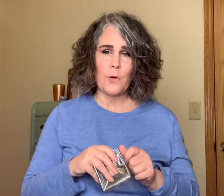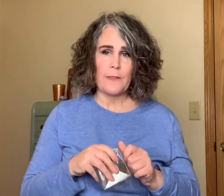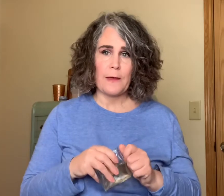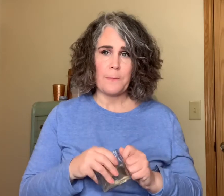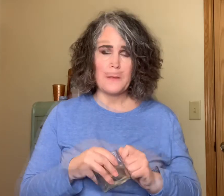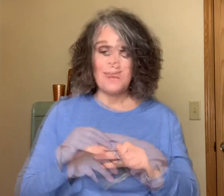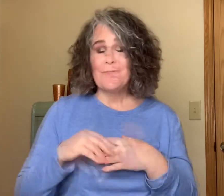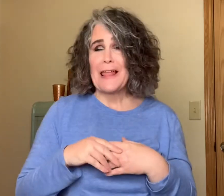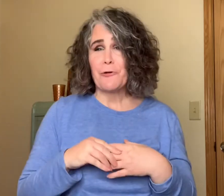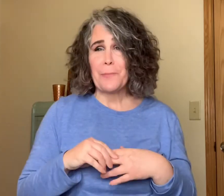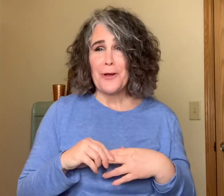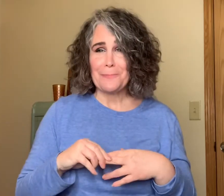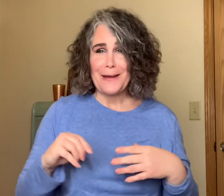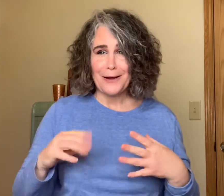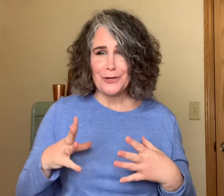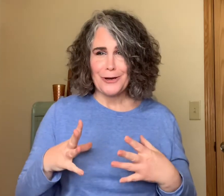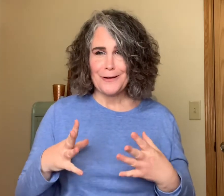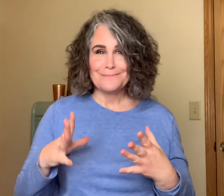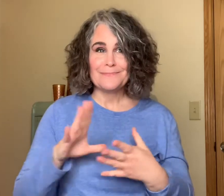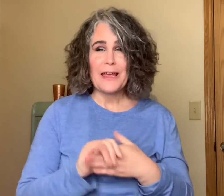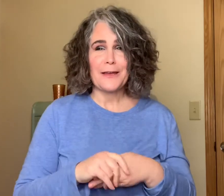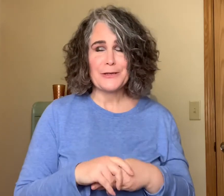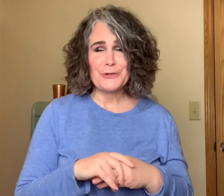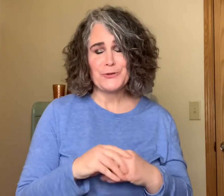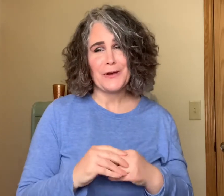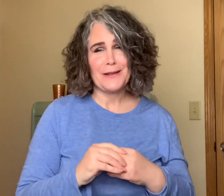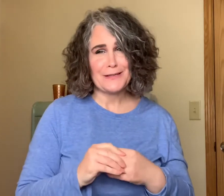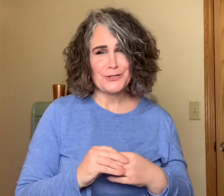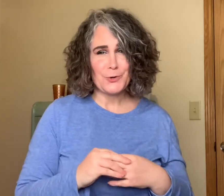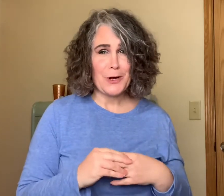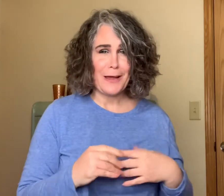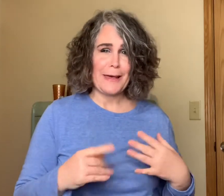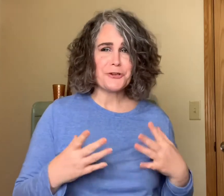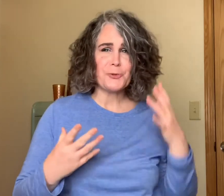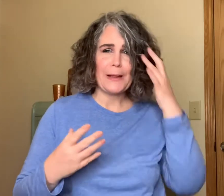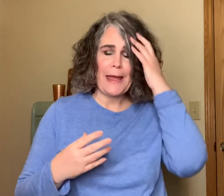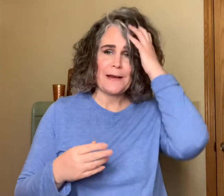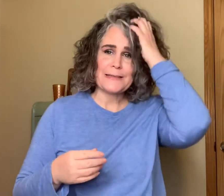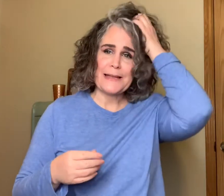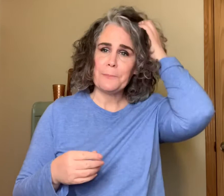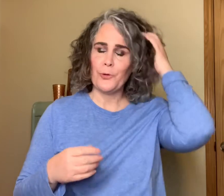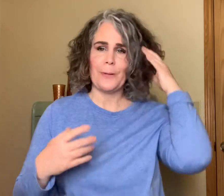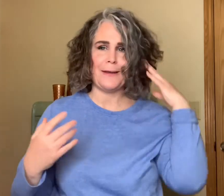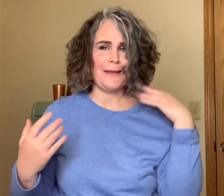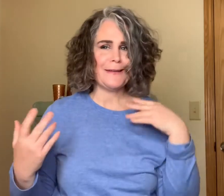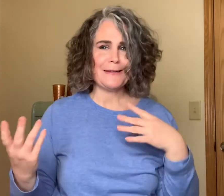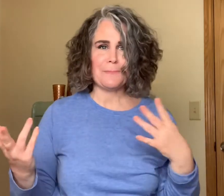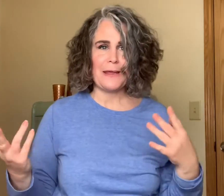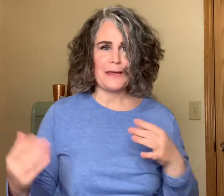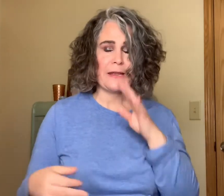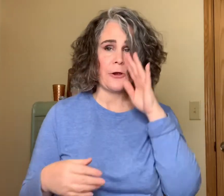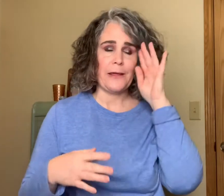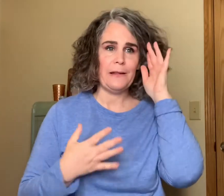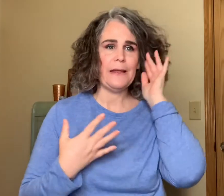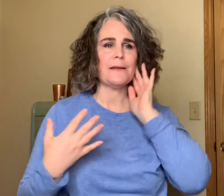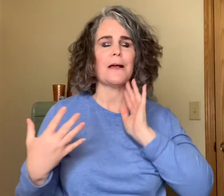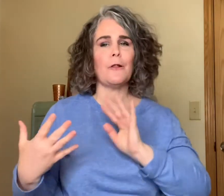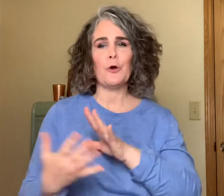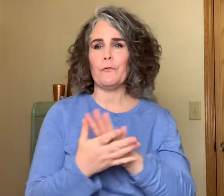them Flower Bomb Nectar I got to try in the store I actually had a sample but it didn't make it here it leaked all over